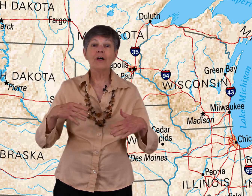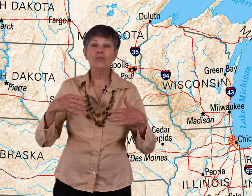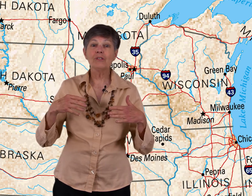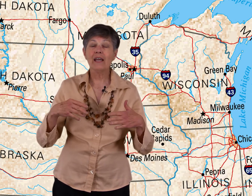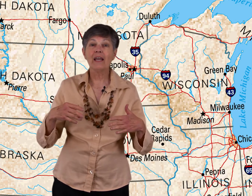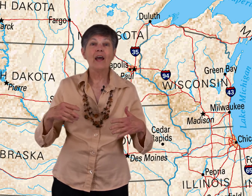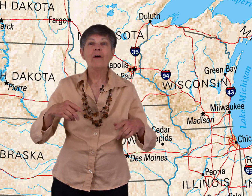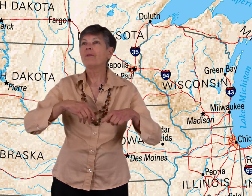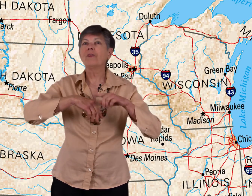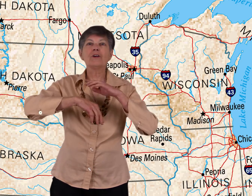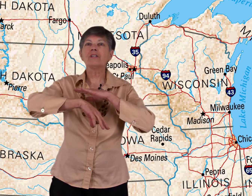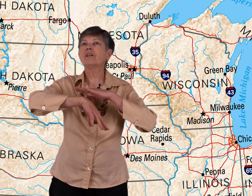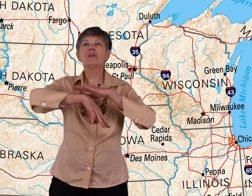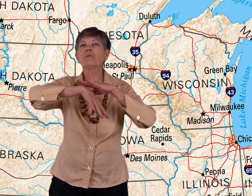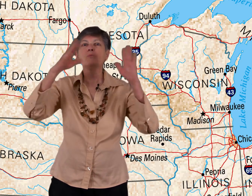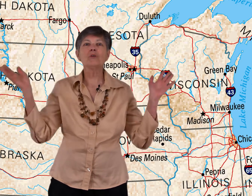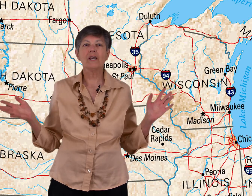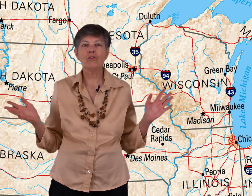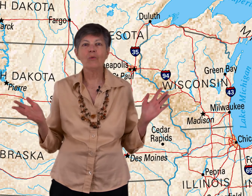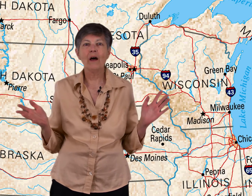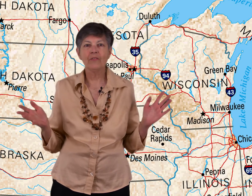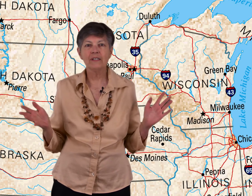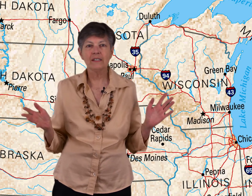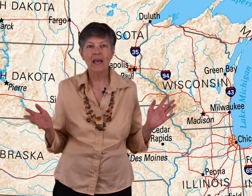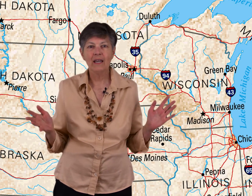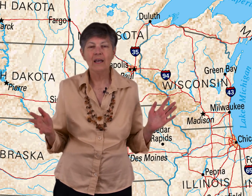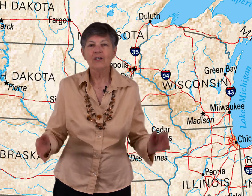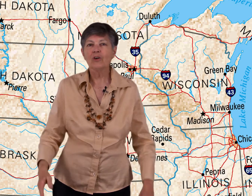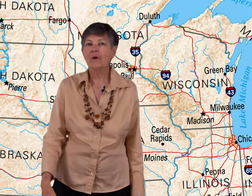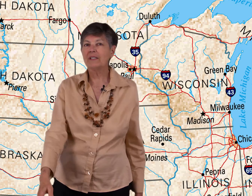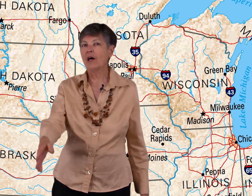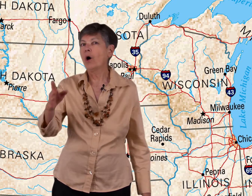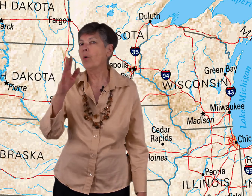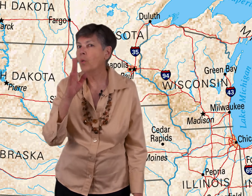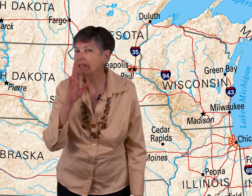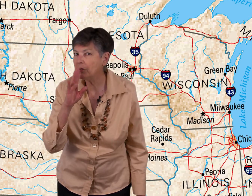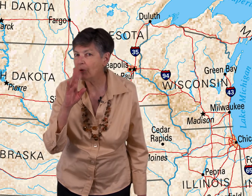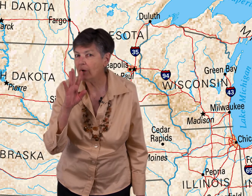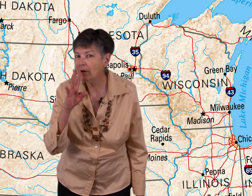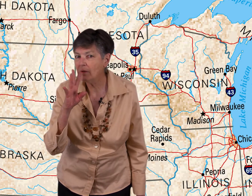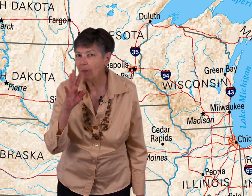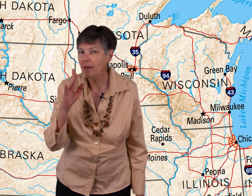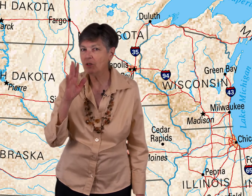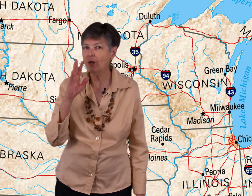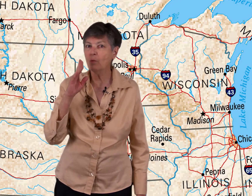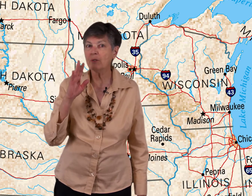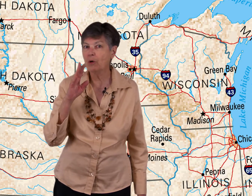also saying there's music throughout the state. So it's the whisper, so you're going to whisper,